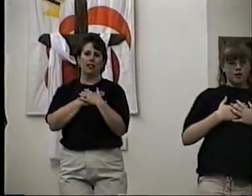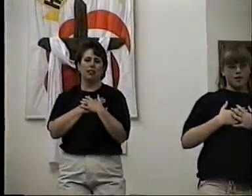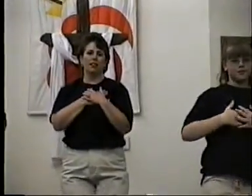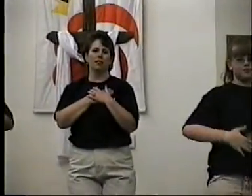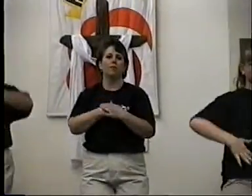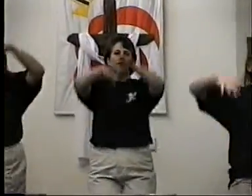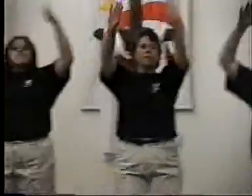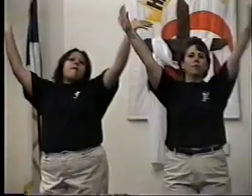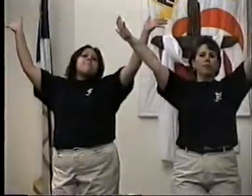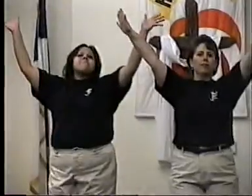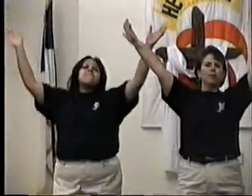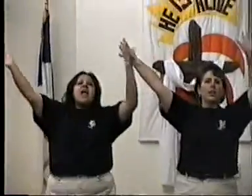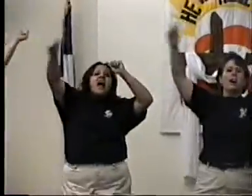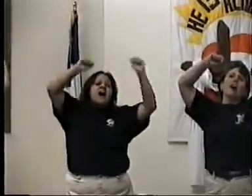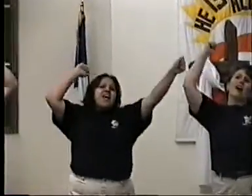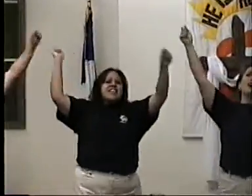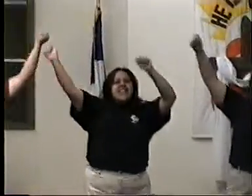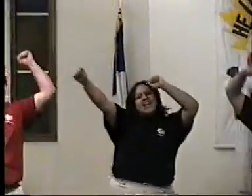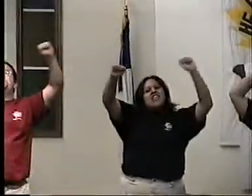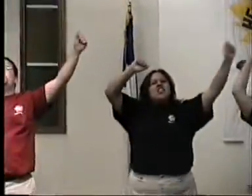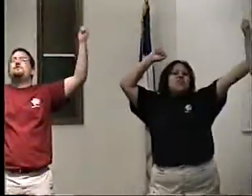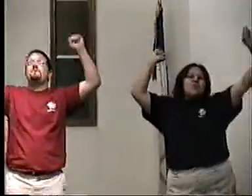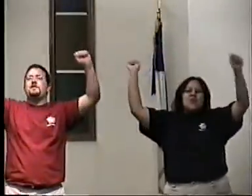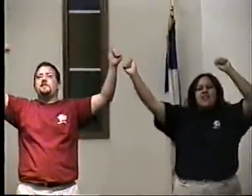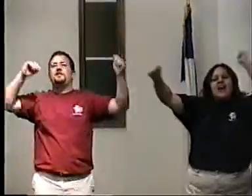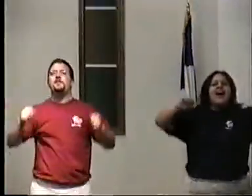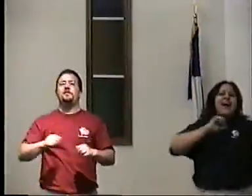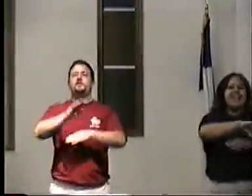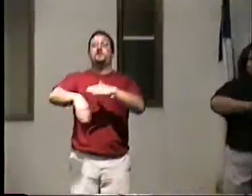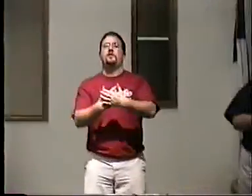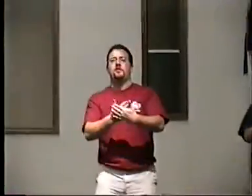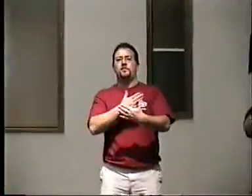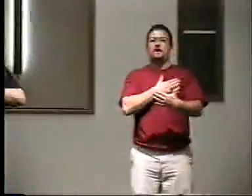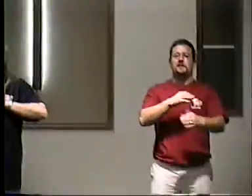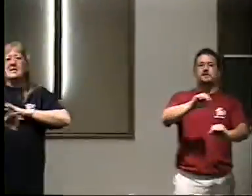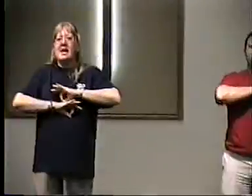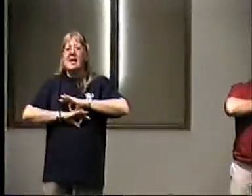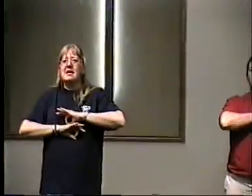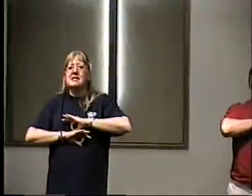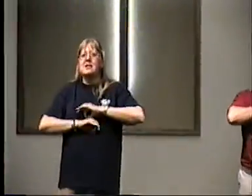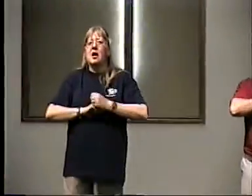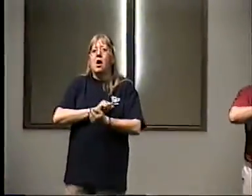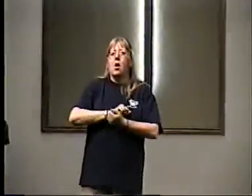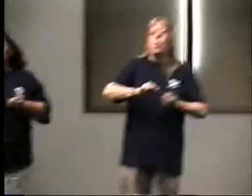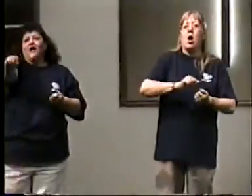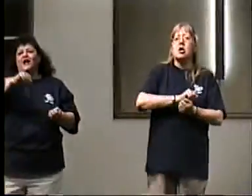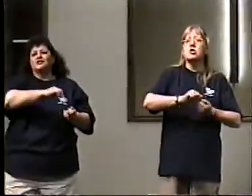Hallelujah All my stains are washed